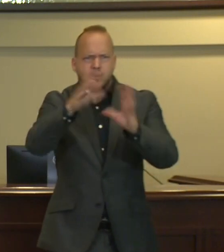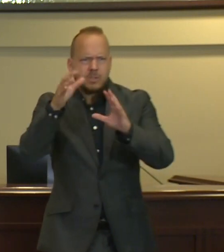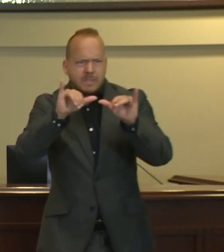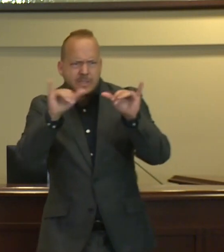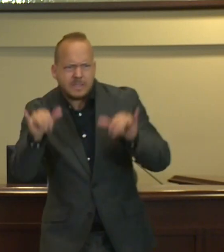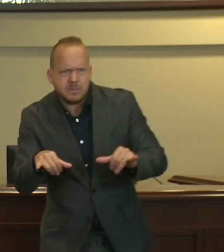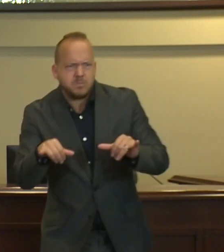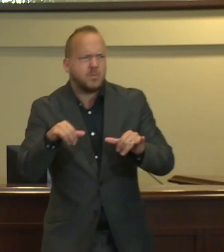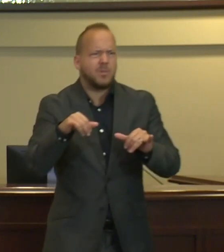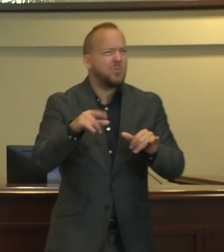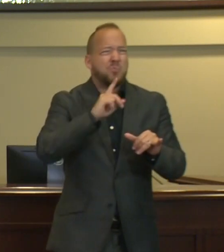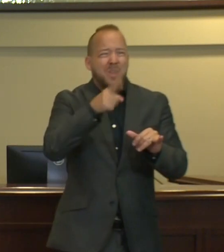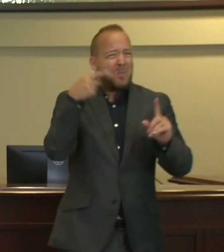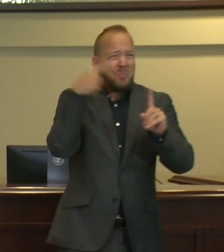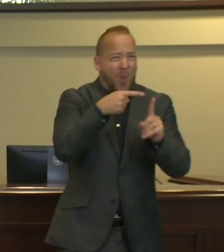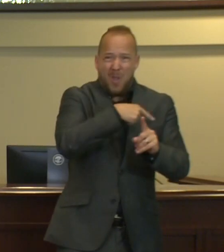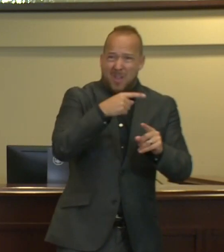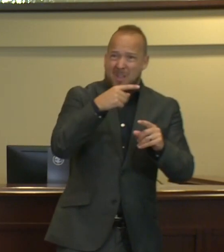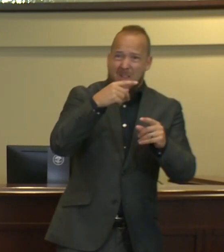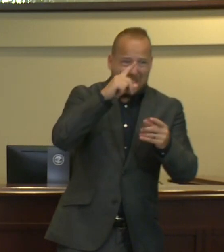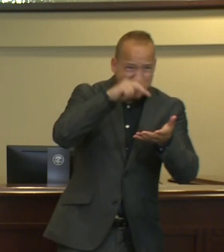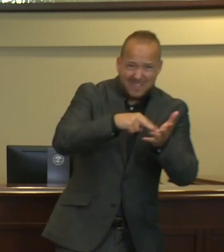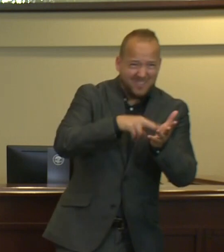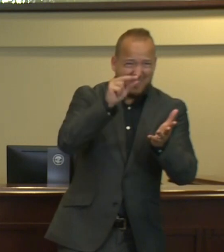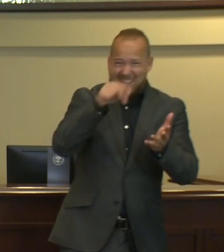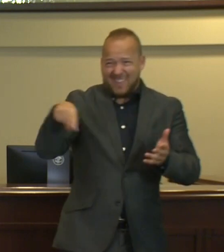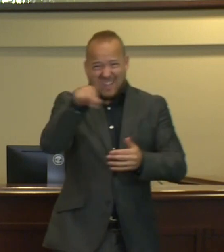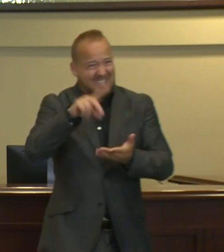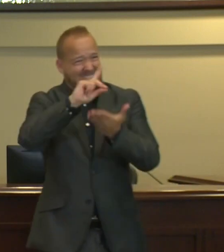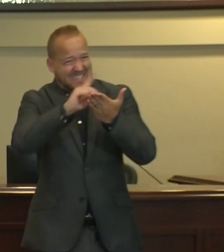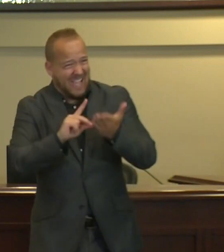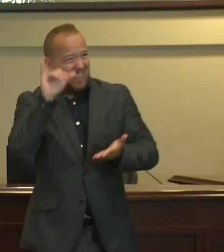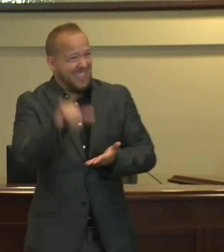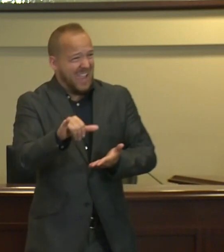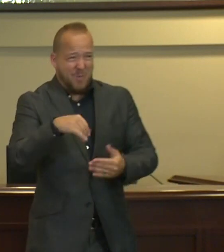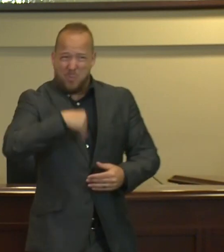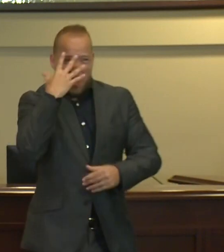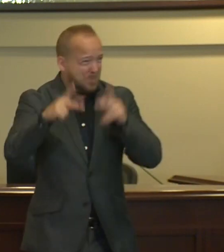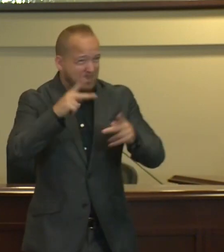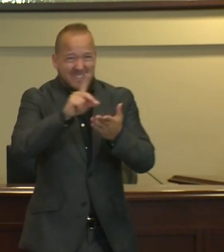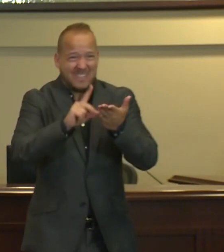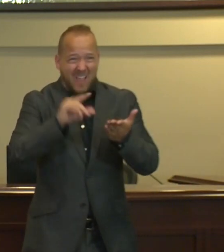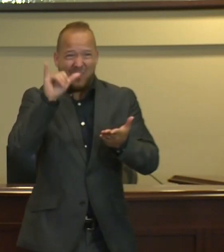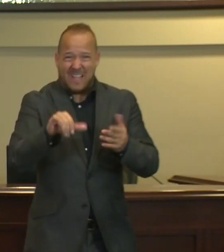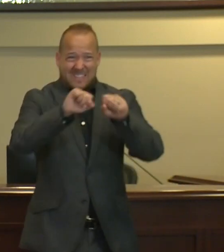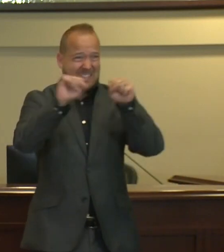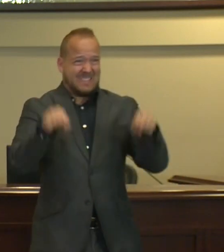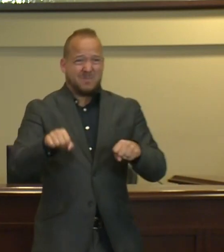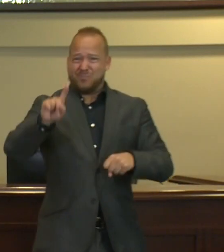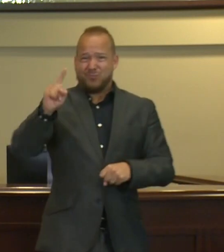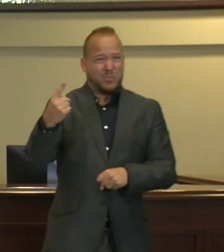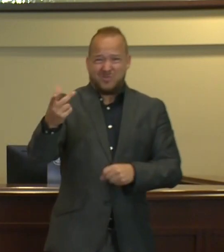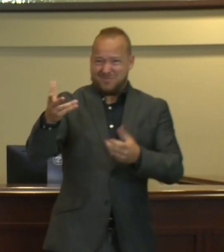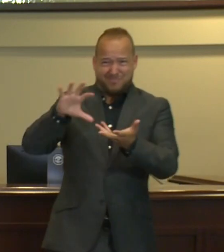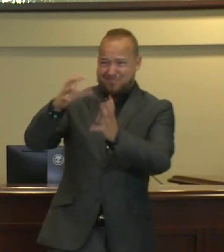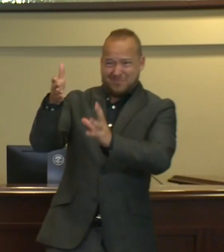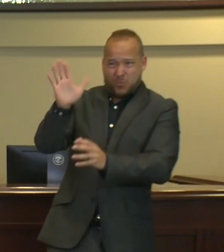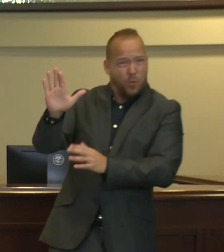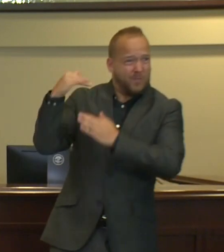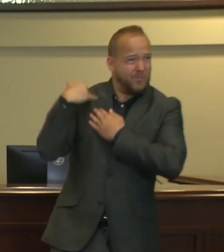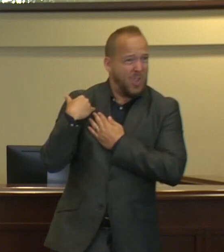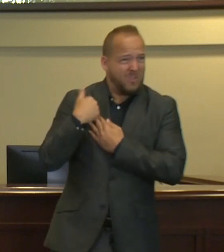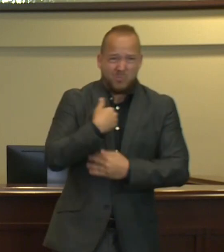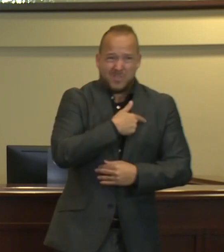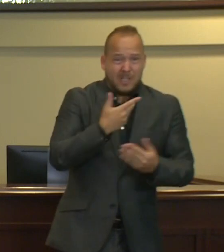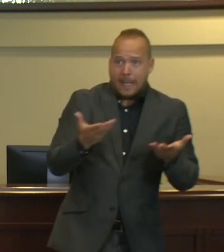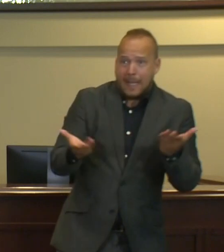simultaneously mourning the death and destruction happening in our communities. As a leader for the Office